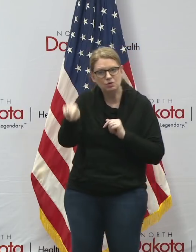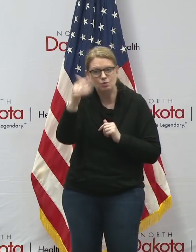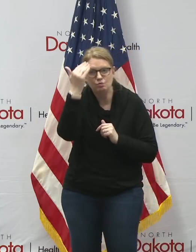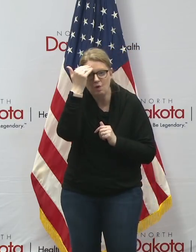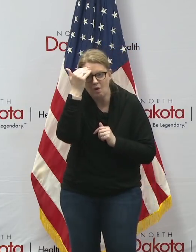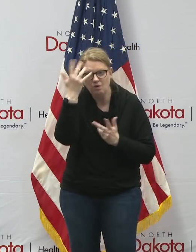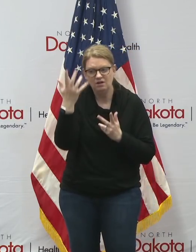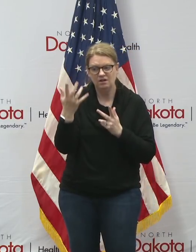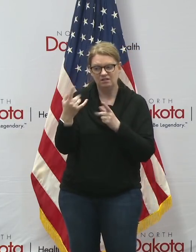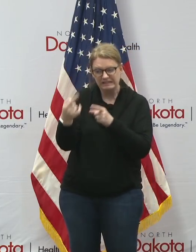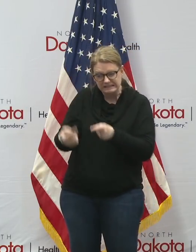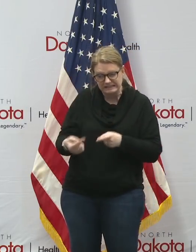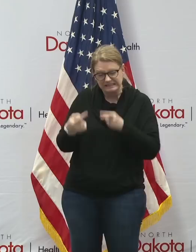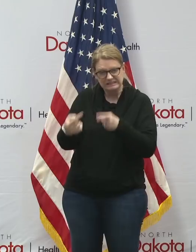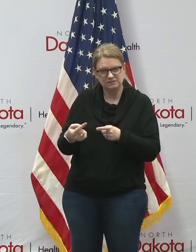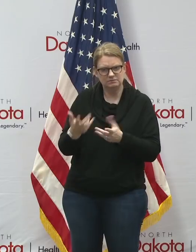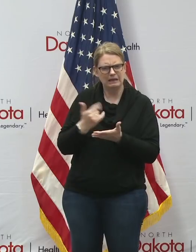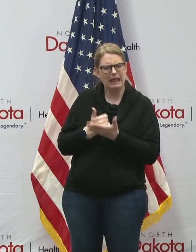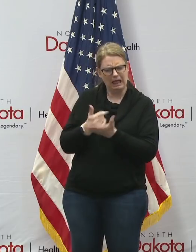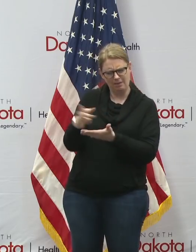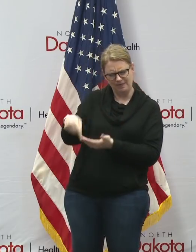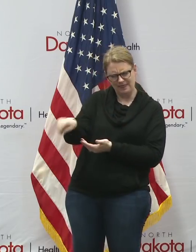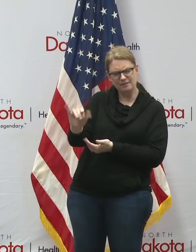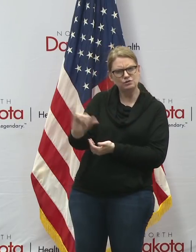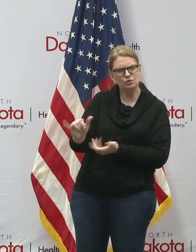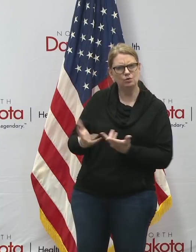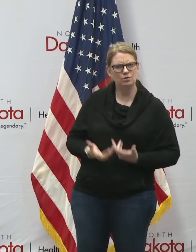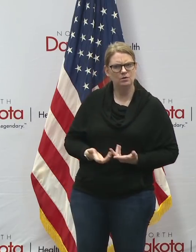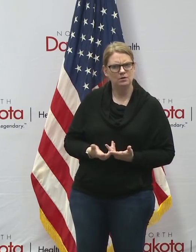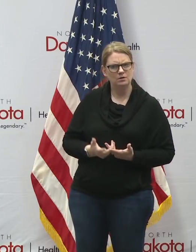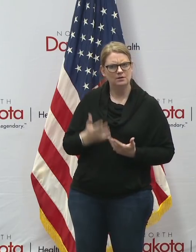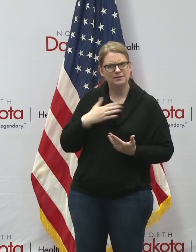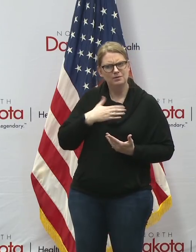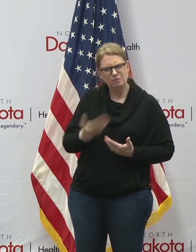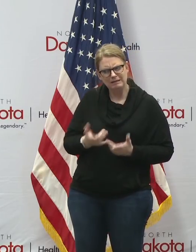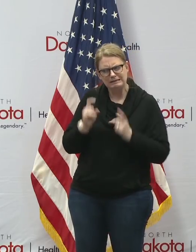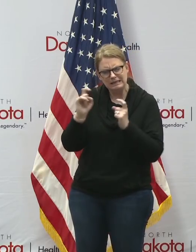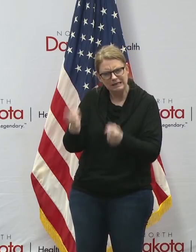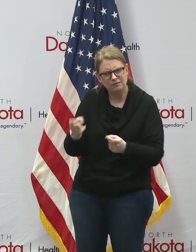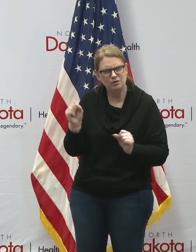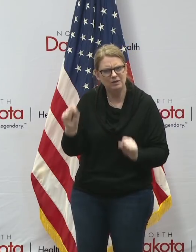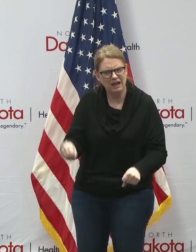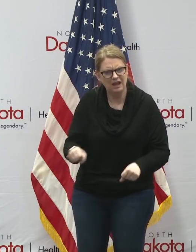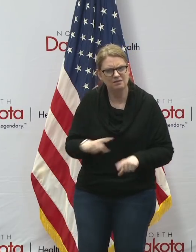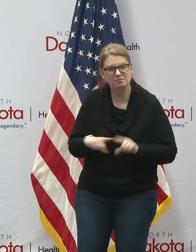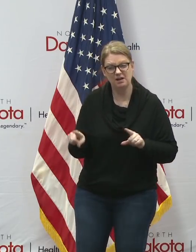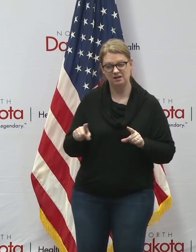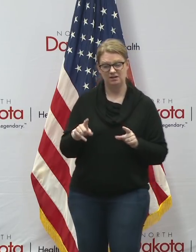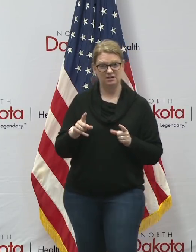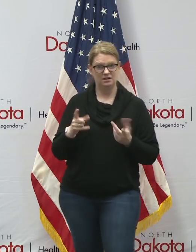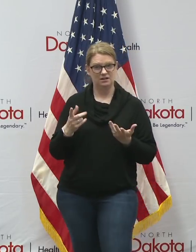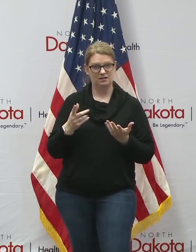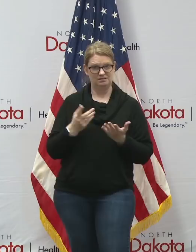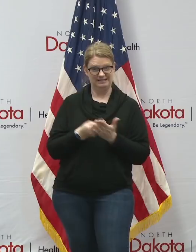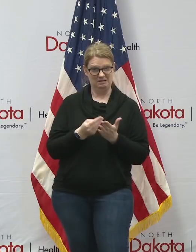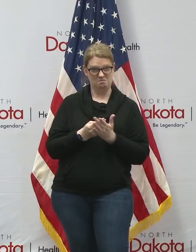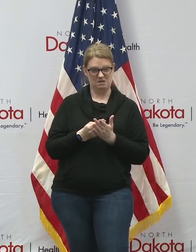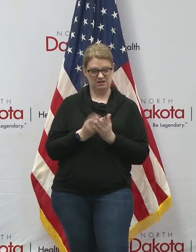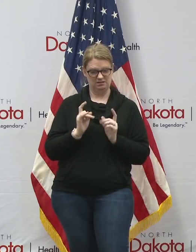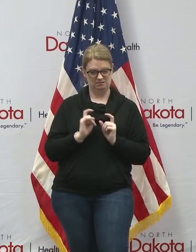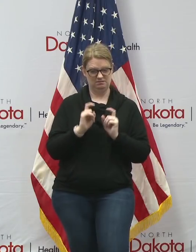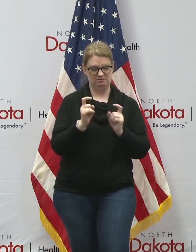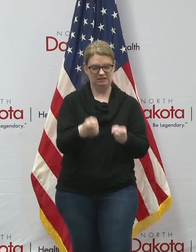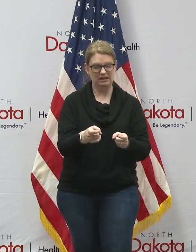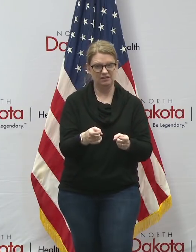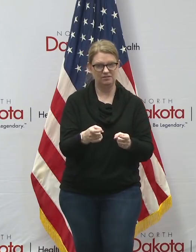and have difficulties help them out be as generous as you possibly can but make sure that the donations that you're giving go to places